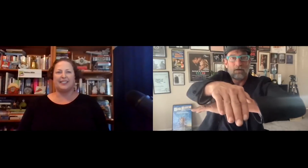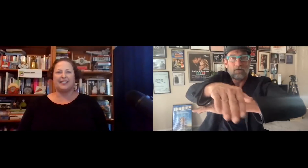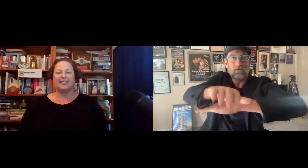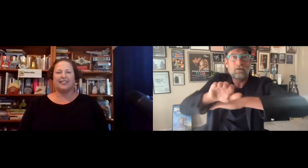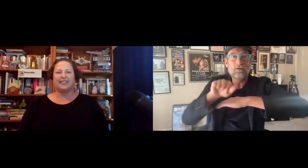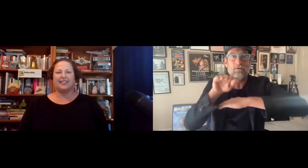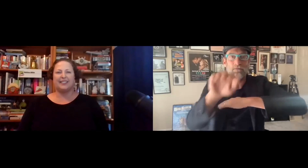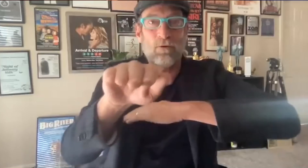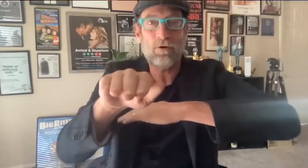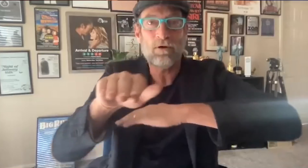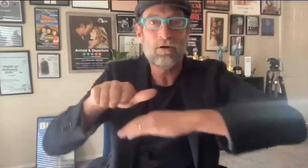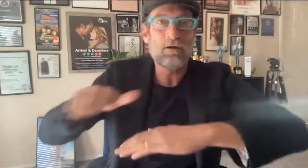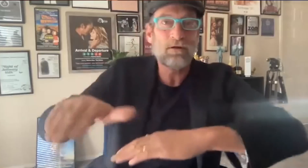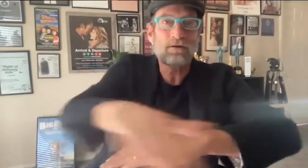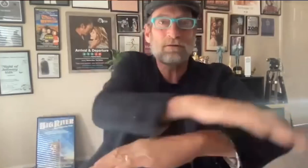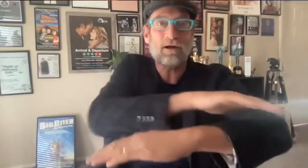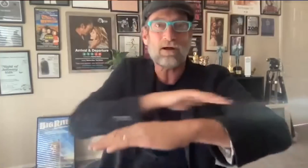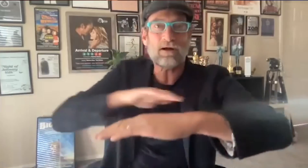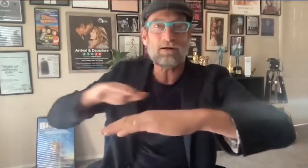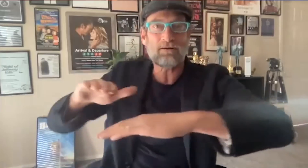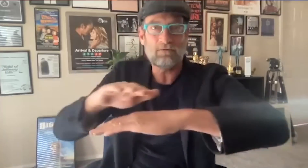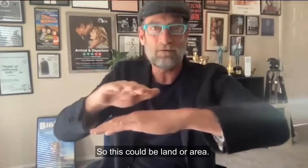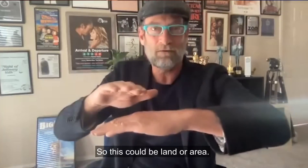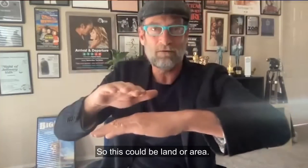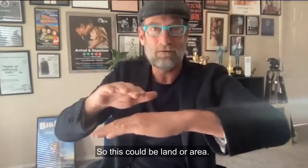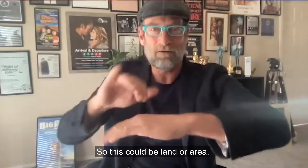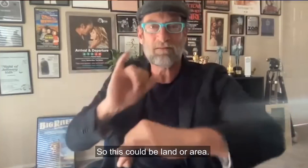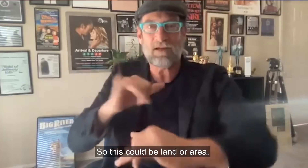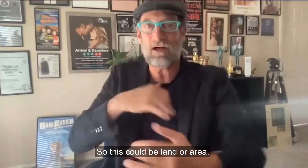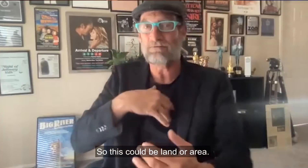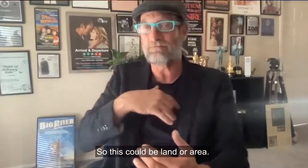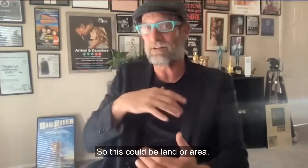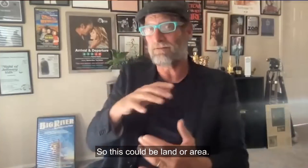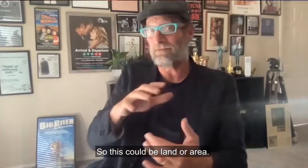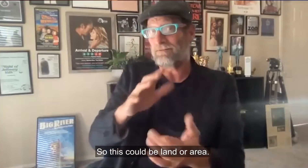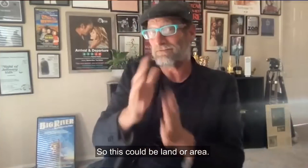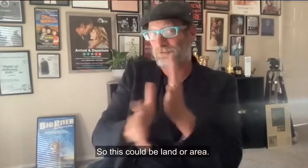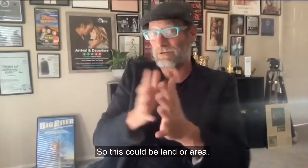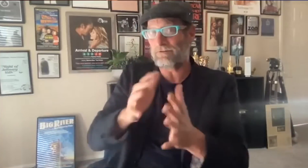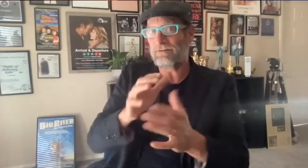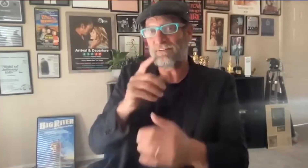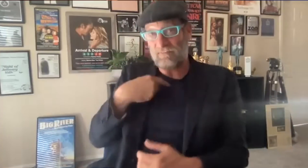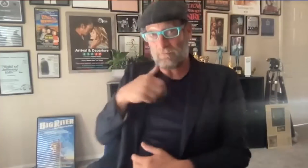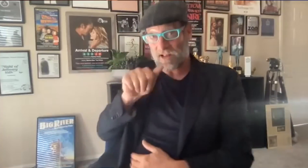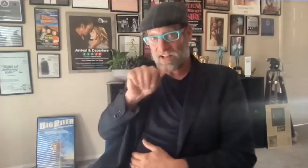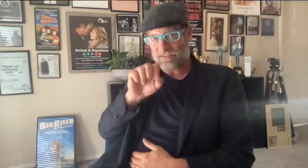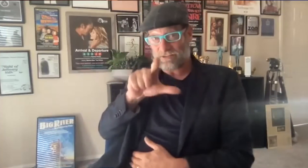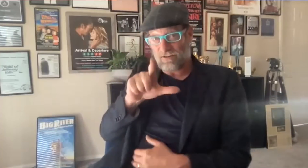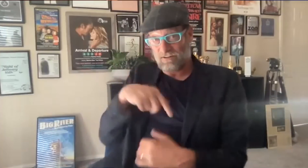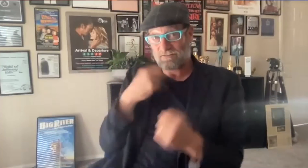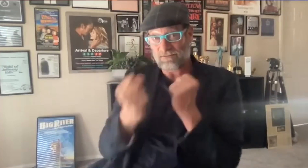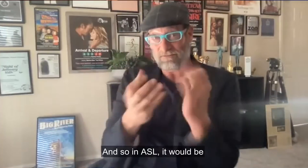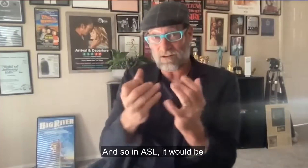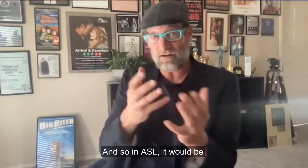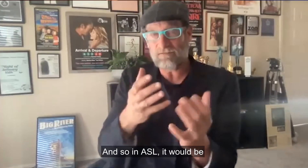this could be land or area. And so in